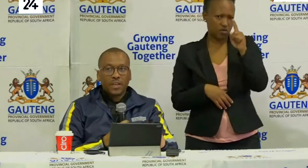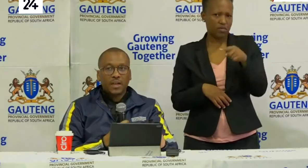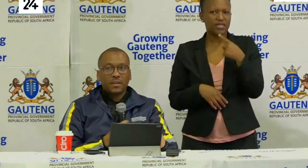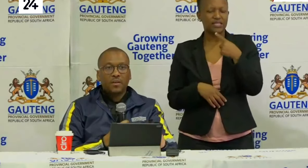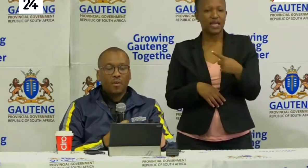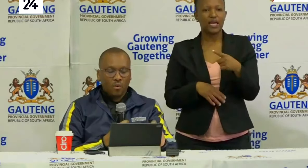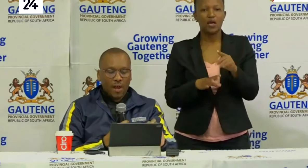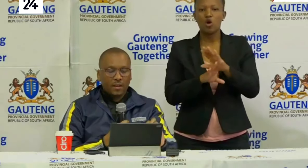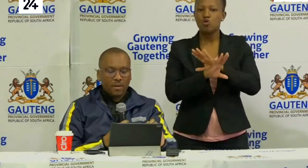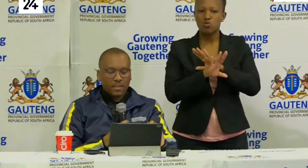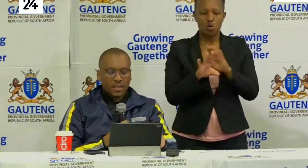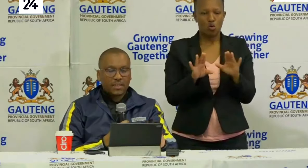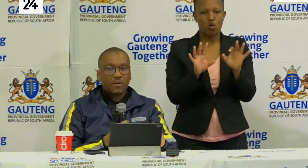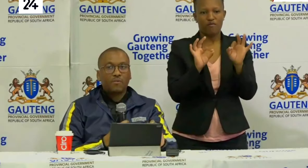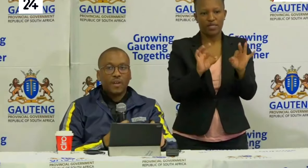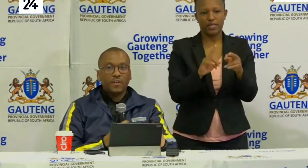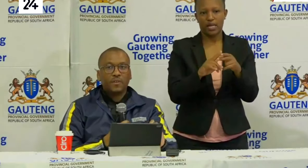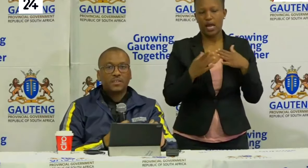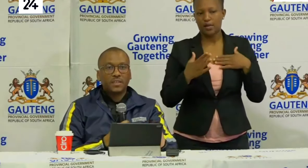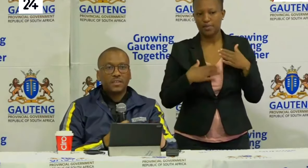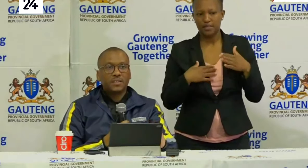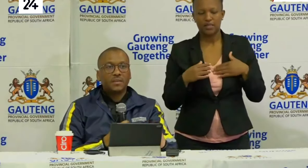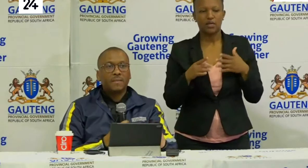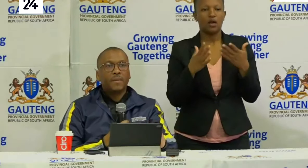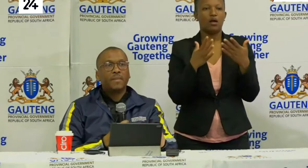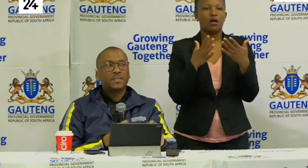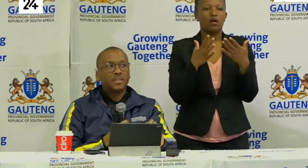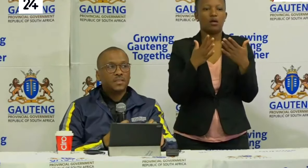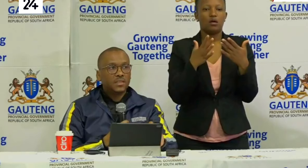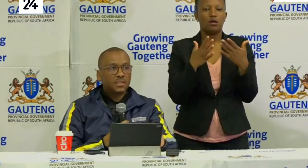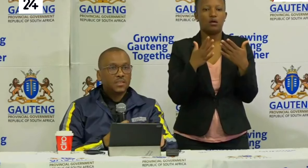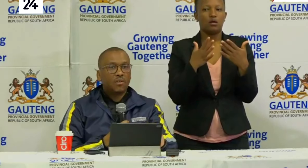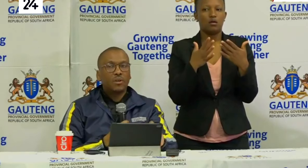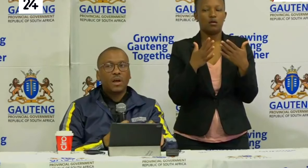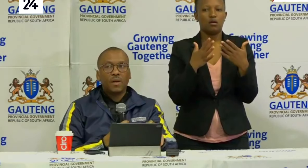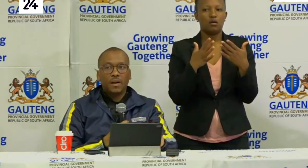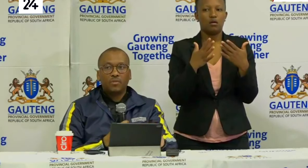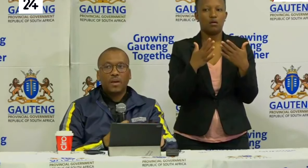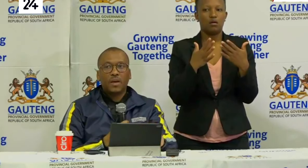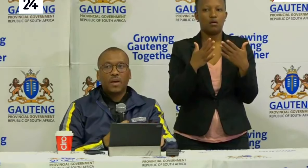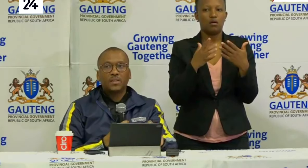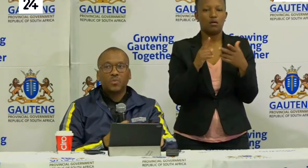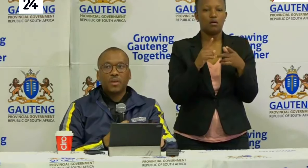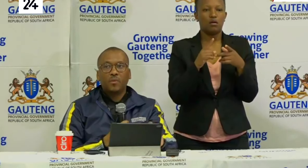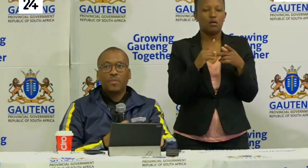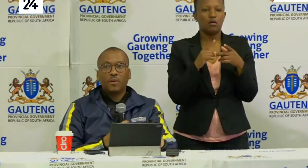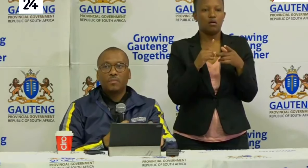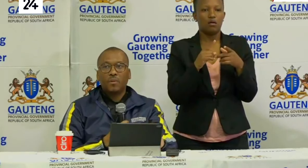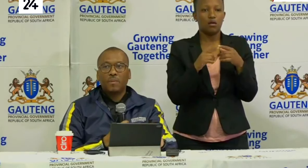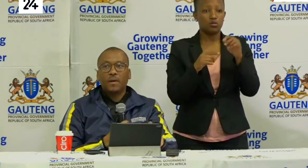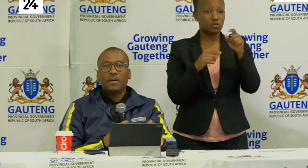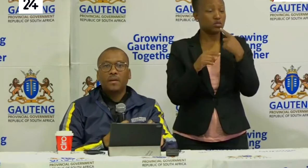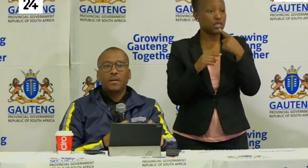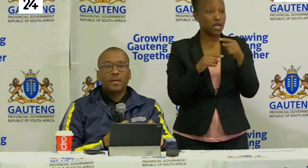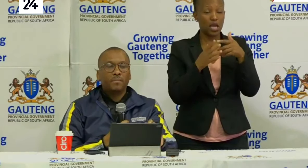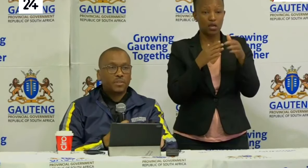official or administrator of a facility must insist on our health work about proper